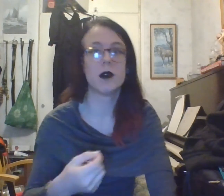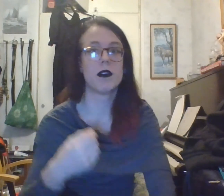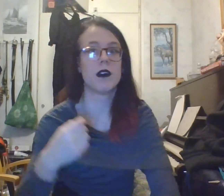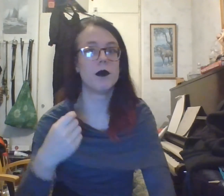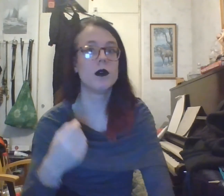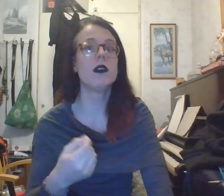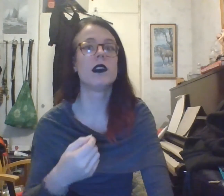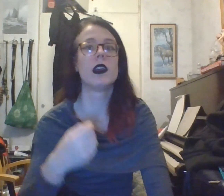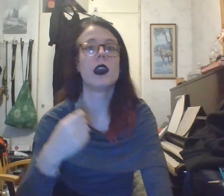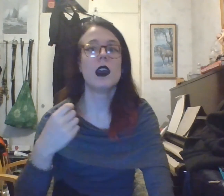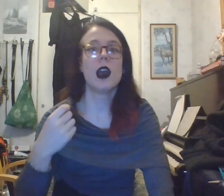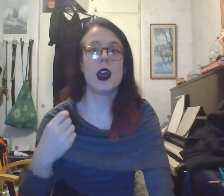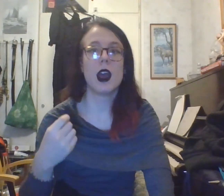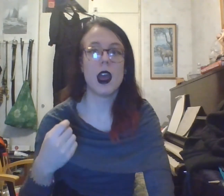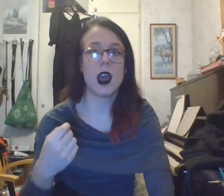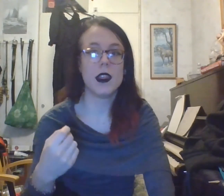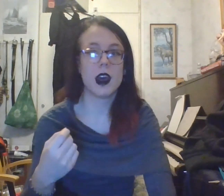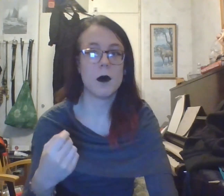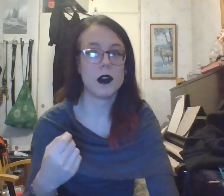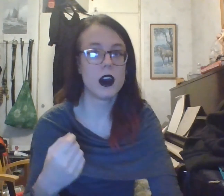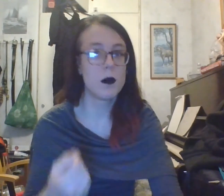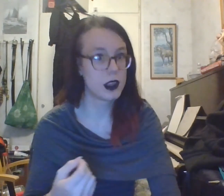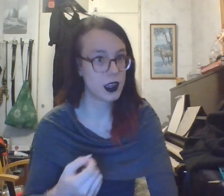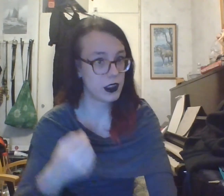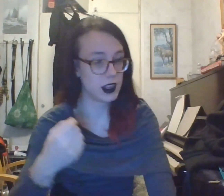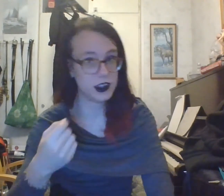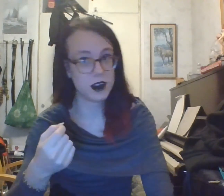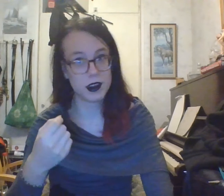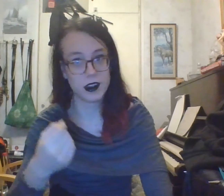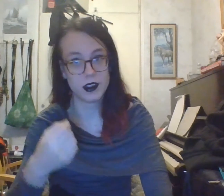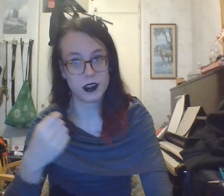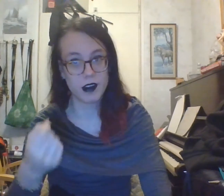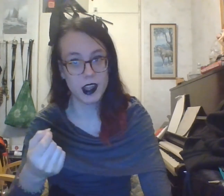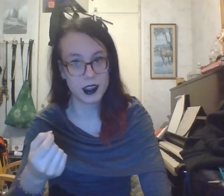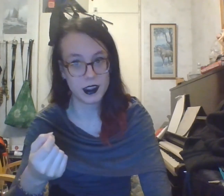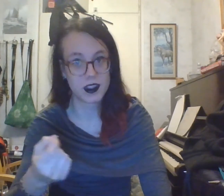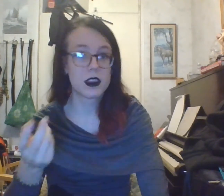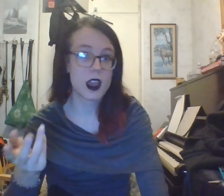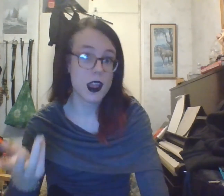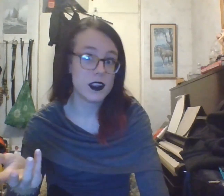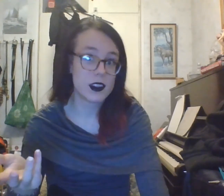authority and a monopoly on the legitimate uses of violence. Instead,